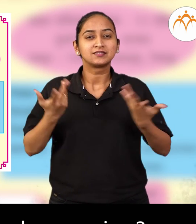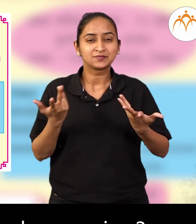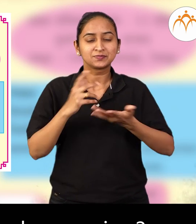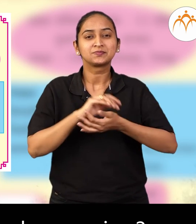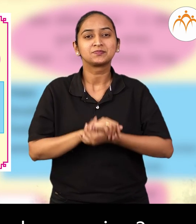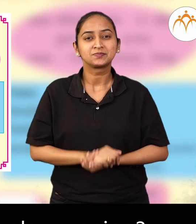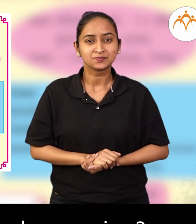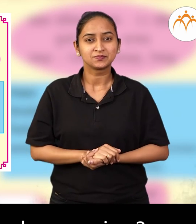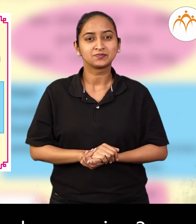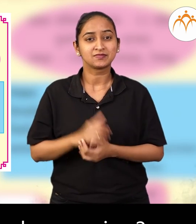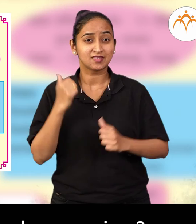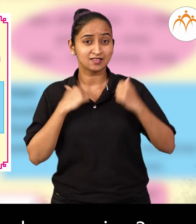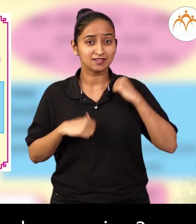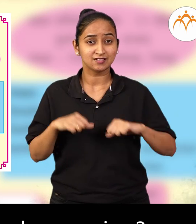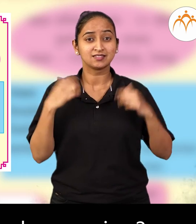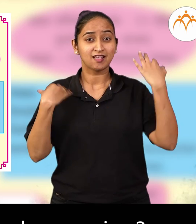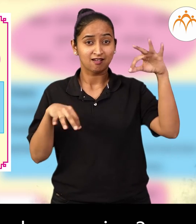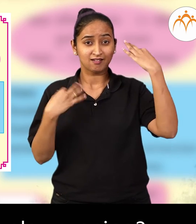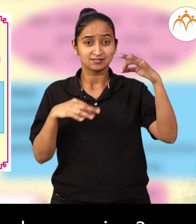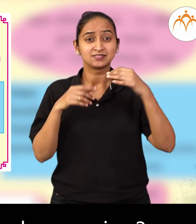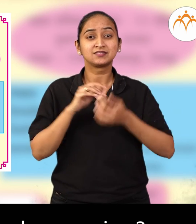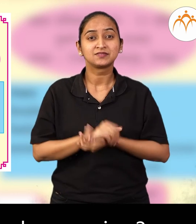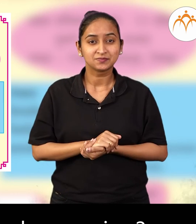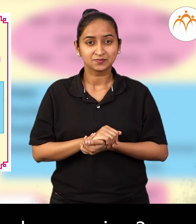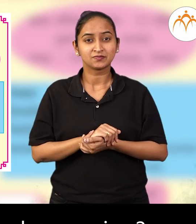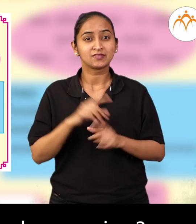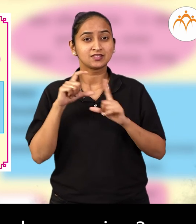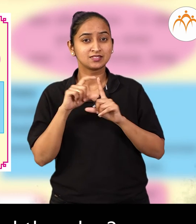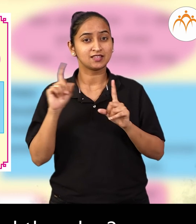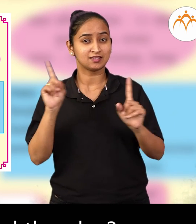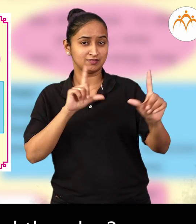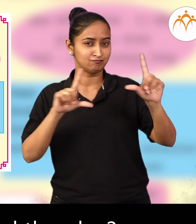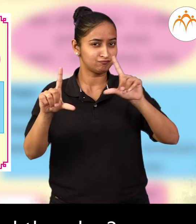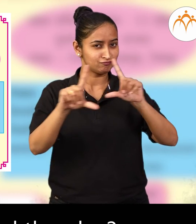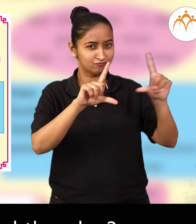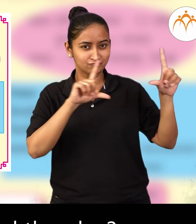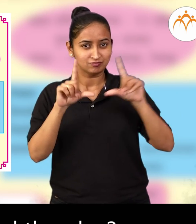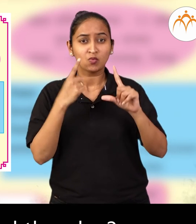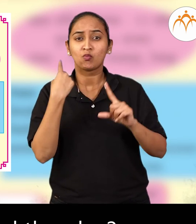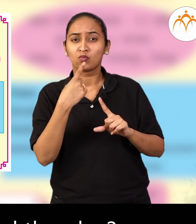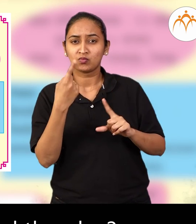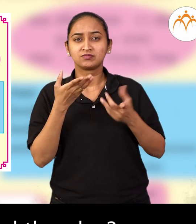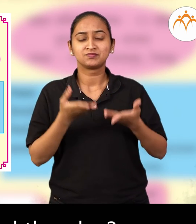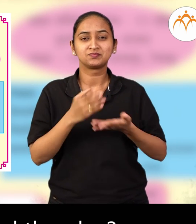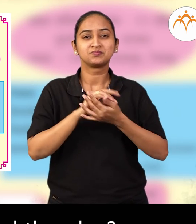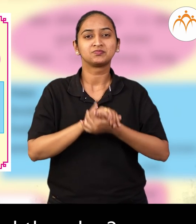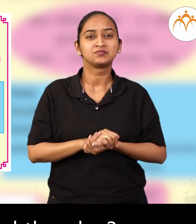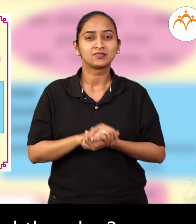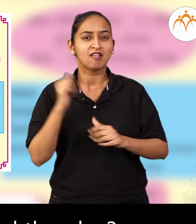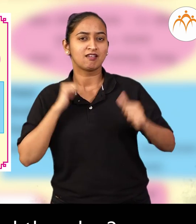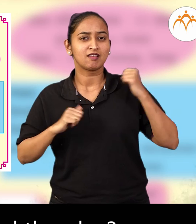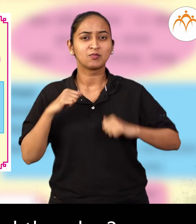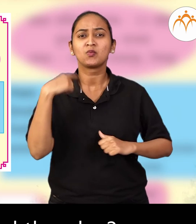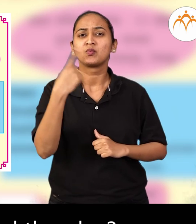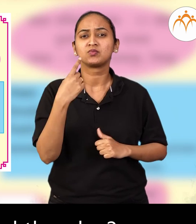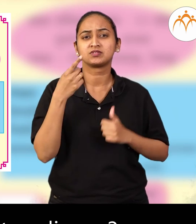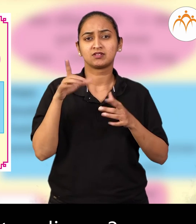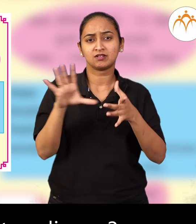what day is the play running? Who has directed the play? Who